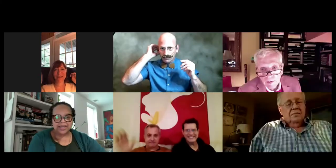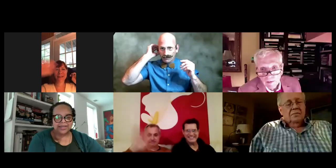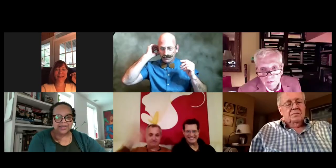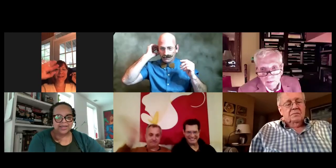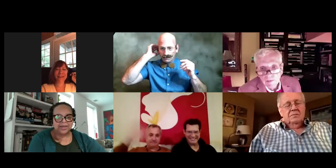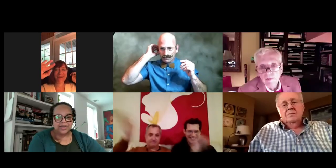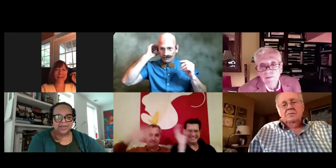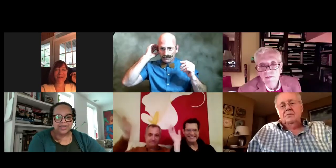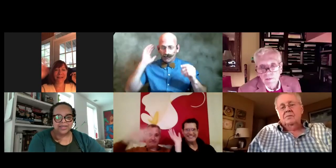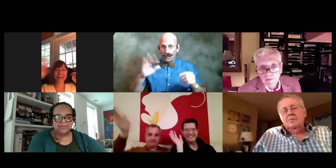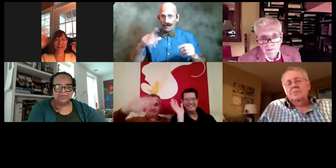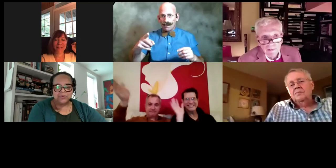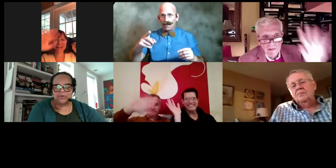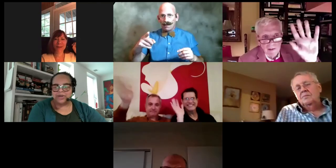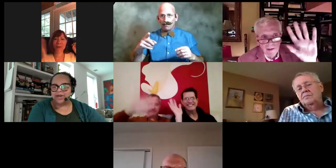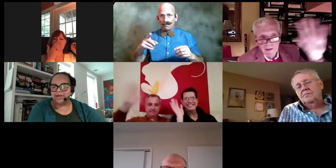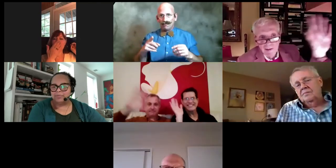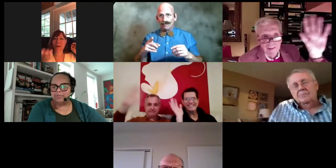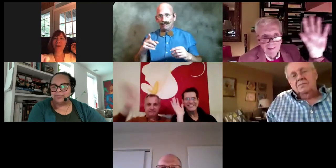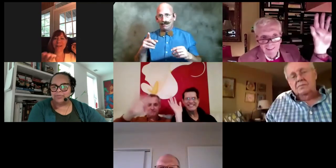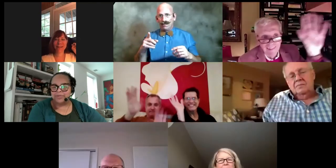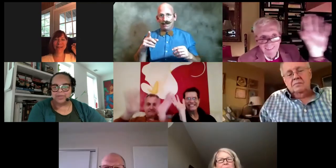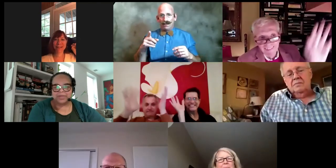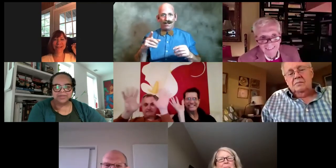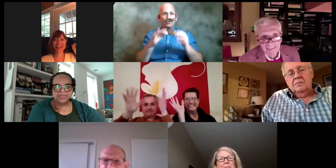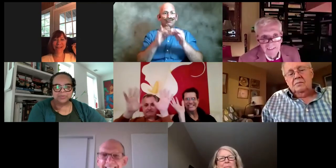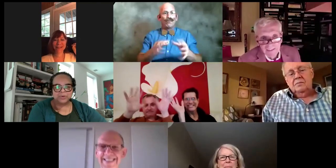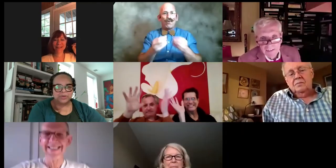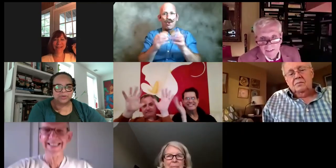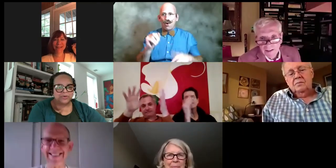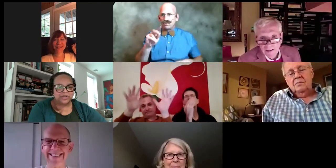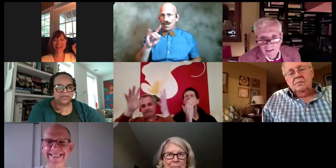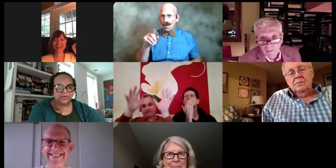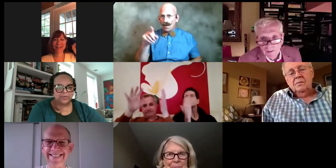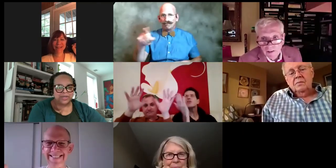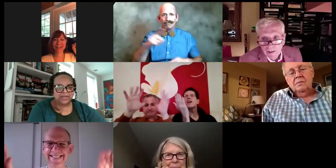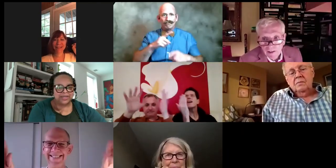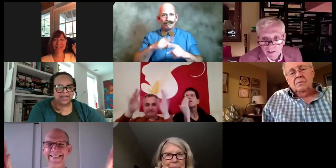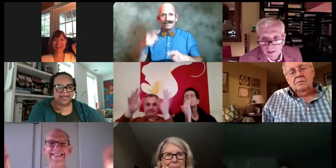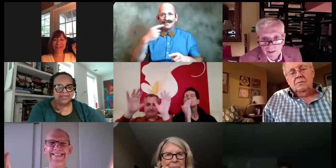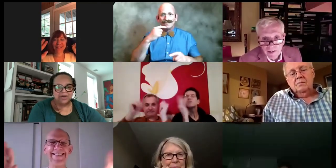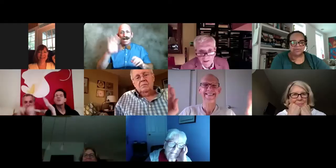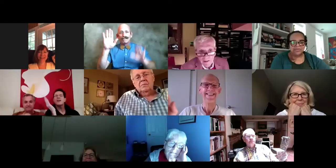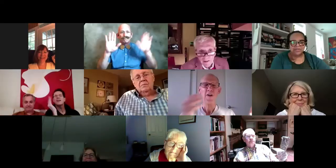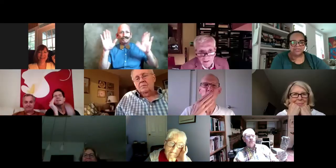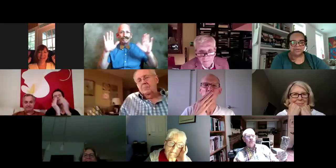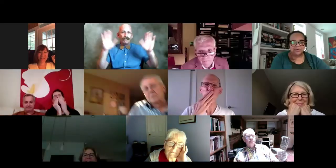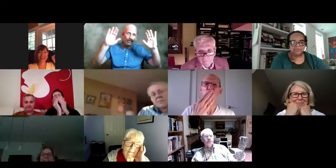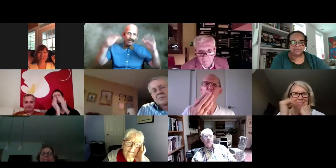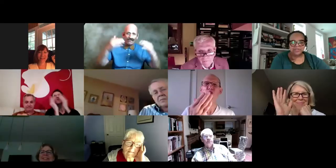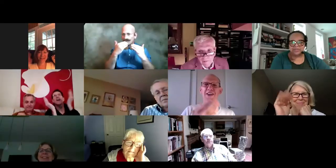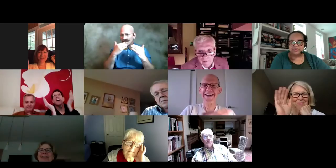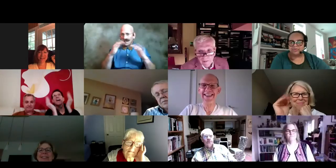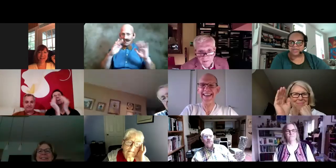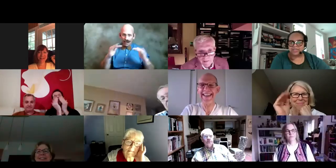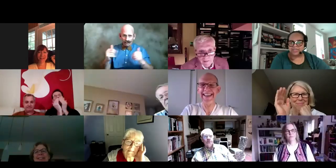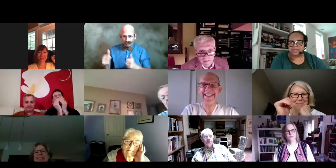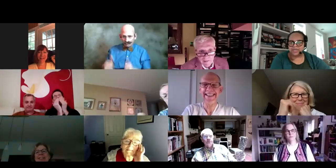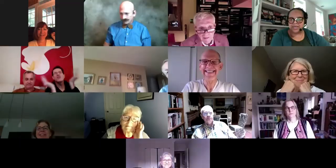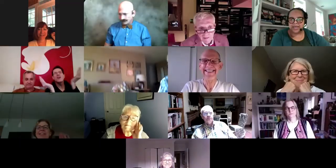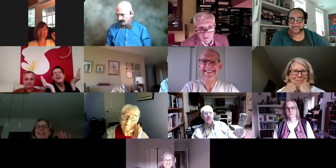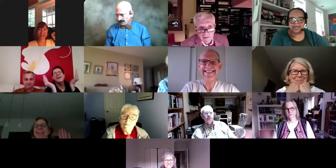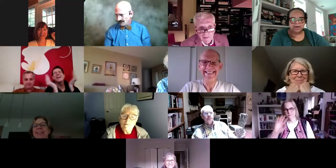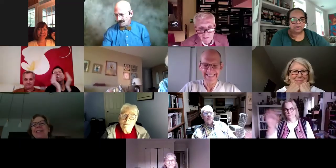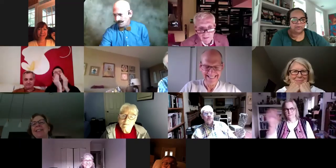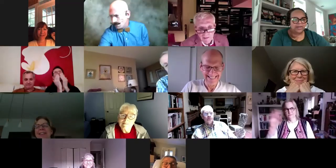and thank you for um coming out to support dorit and her reading and it's always great to see our old friends and new friends